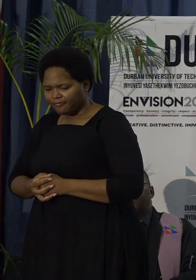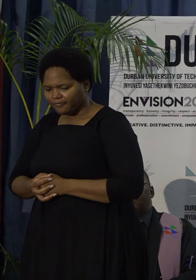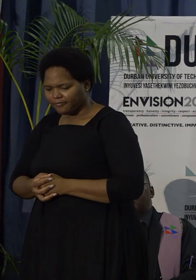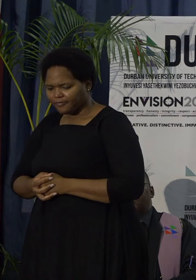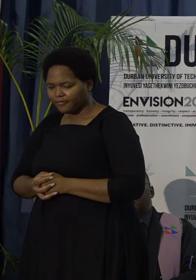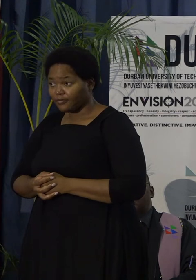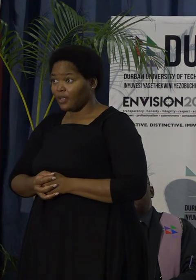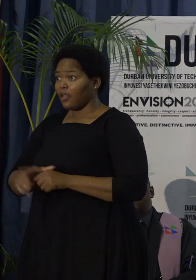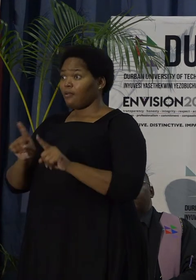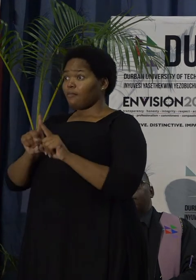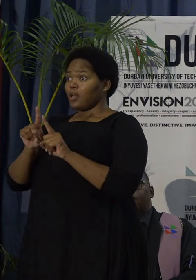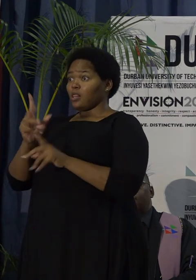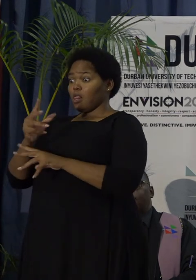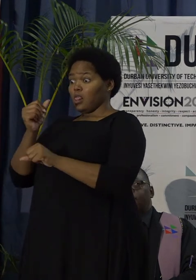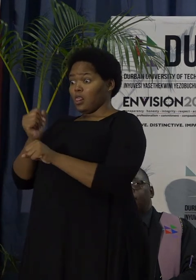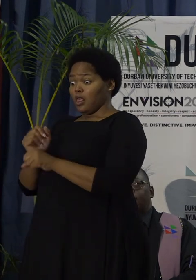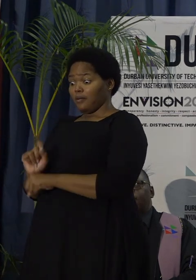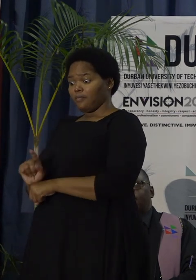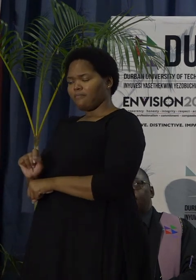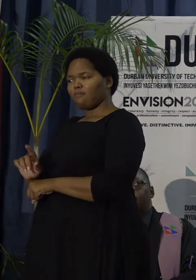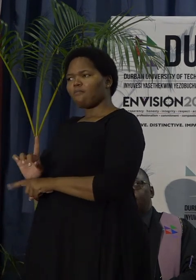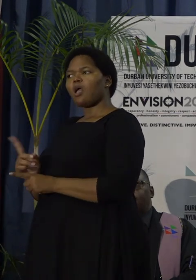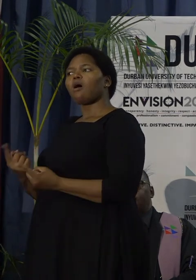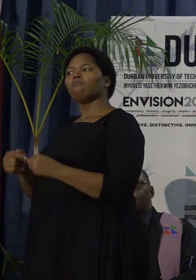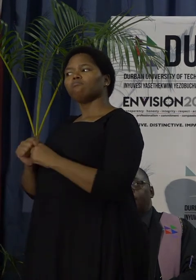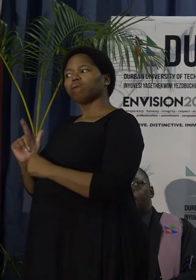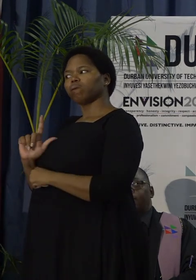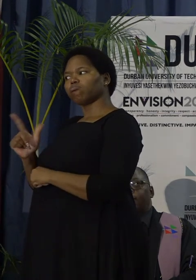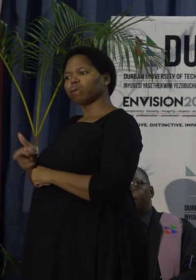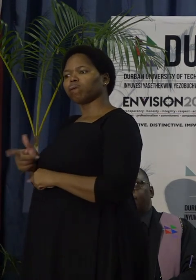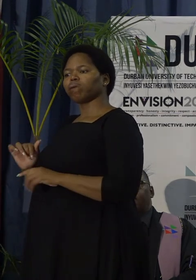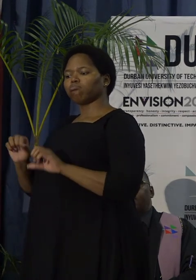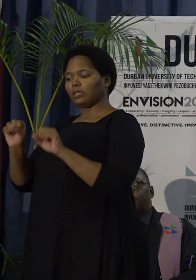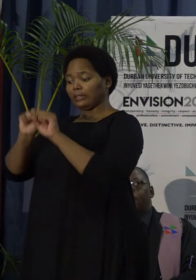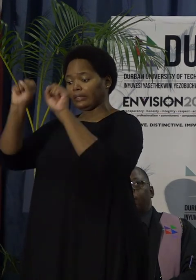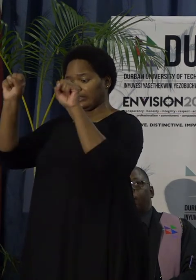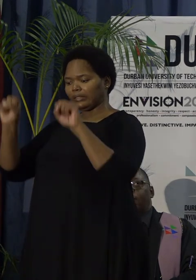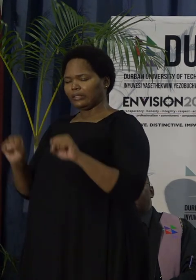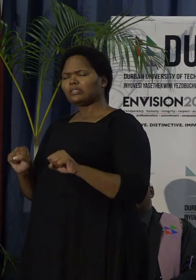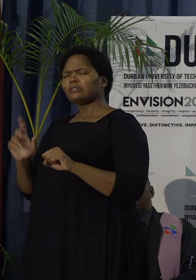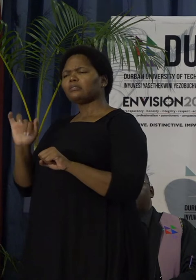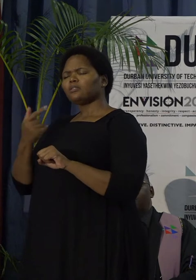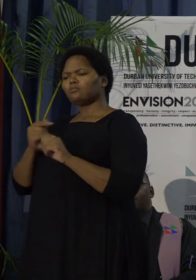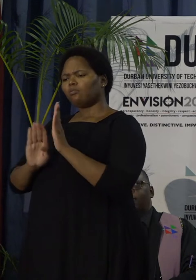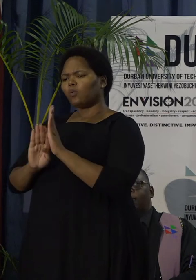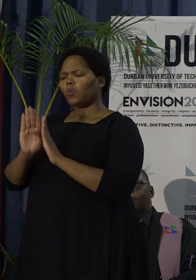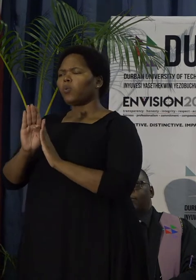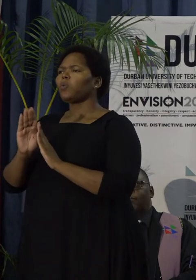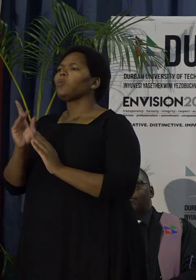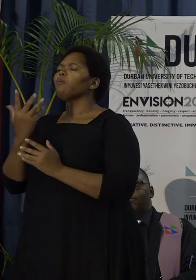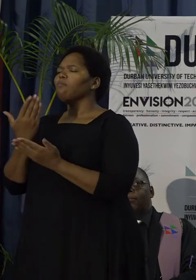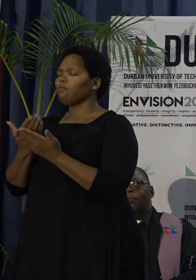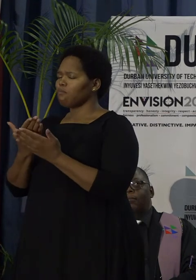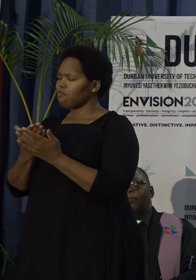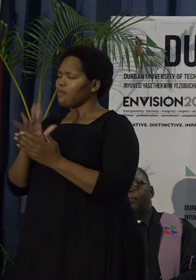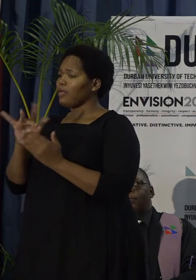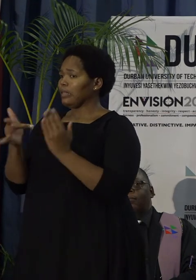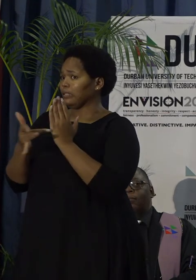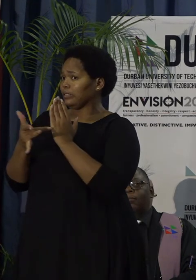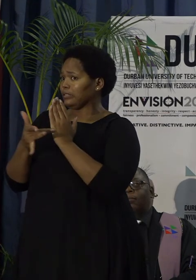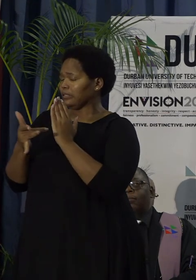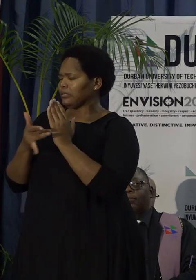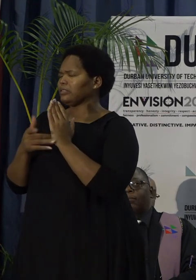This year, we'll see an improvement of our security system with the installation of new technology systems, including